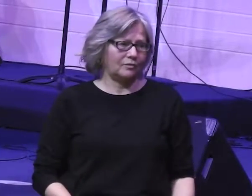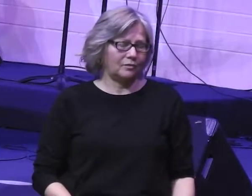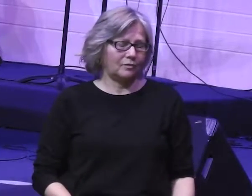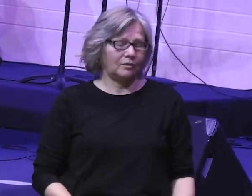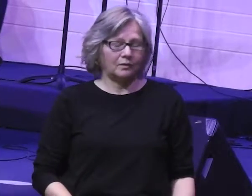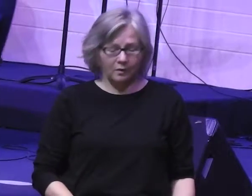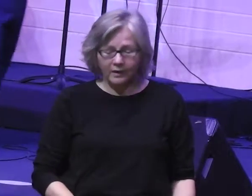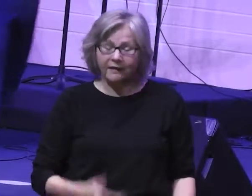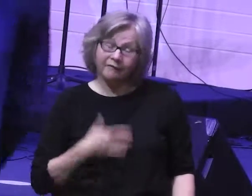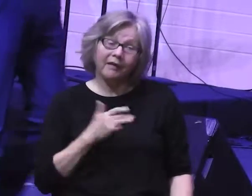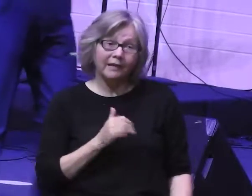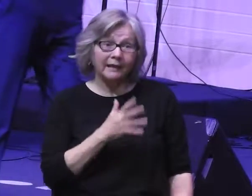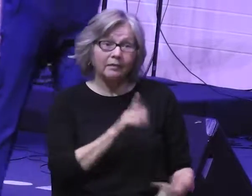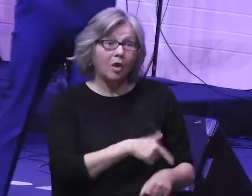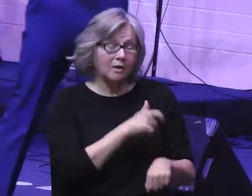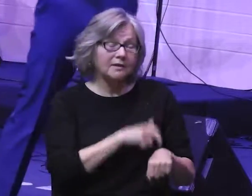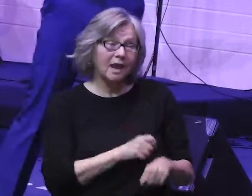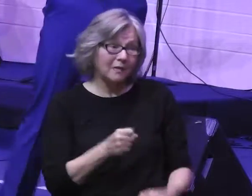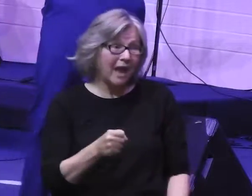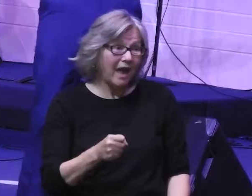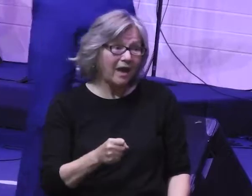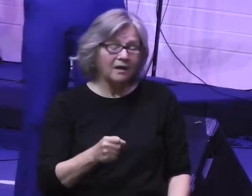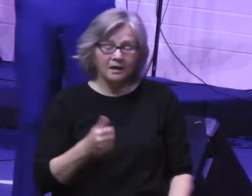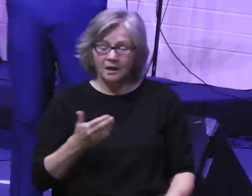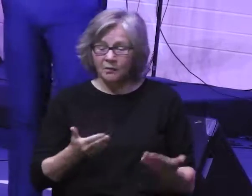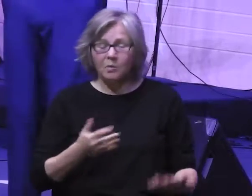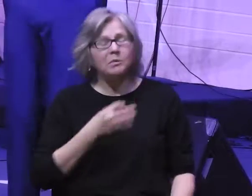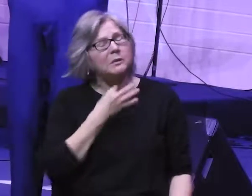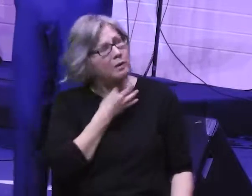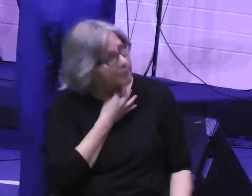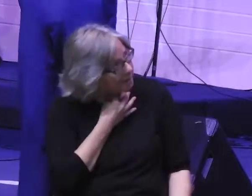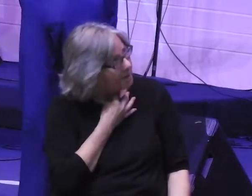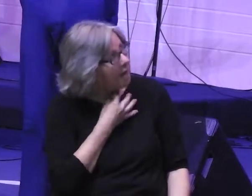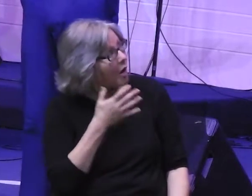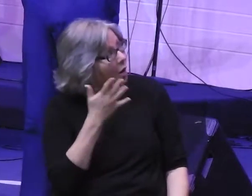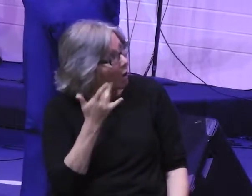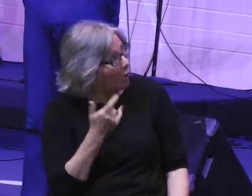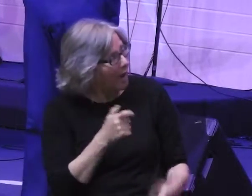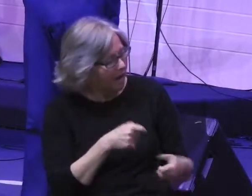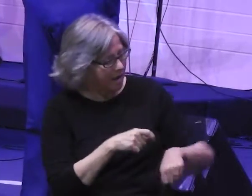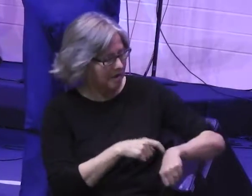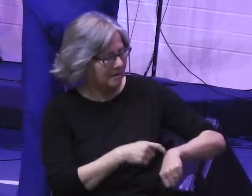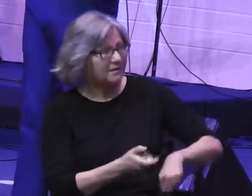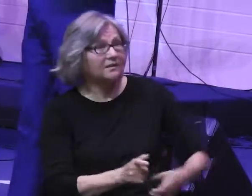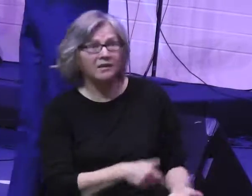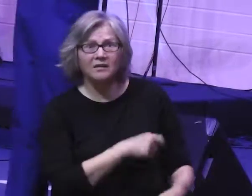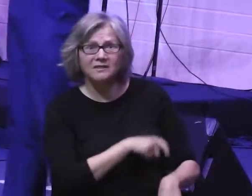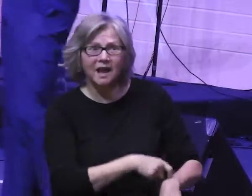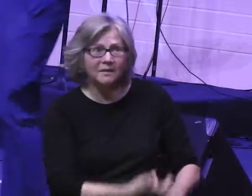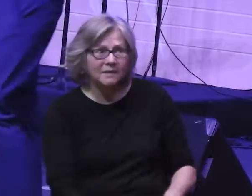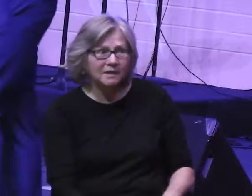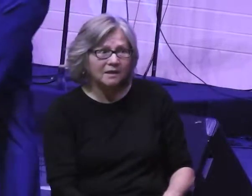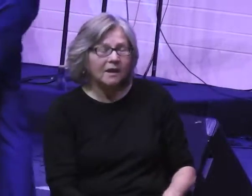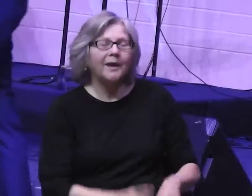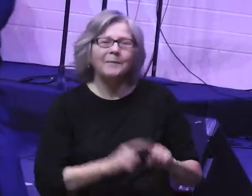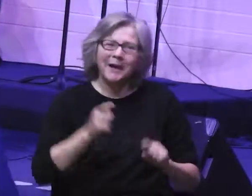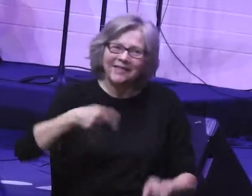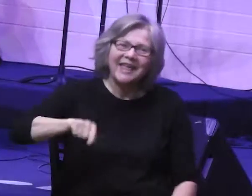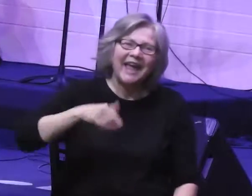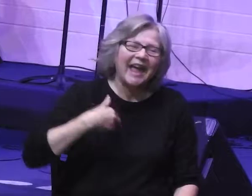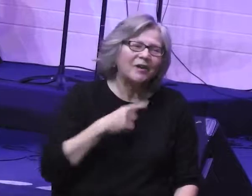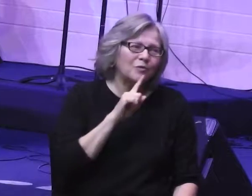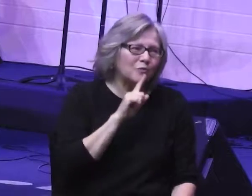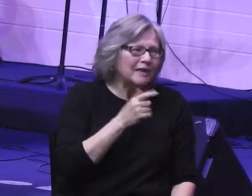look, yeah, this probably felt like a long time. They probably wondered why it was taking so long. But they had